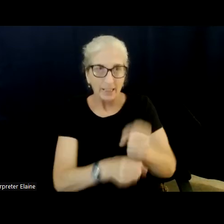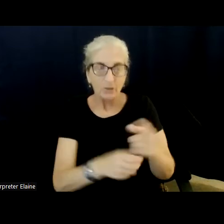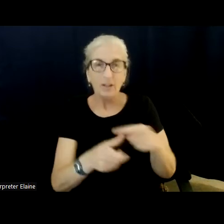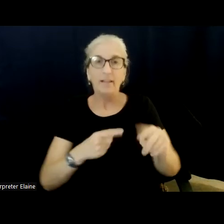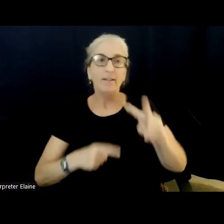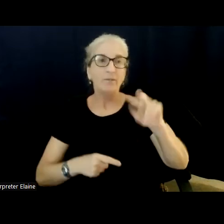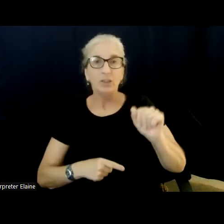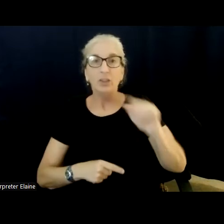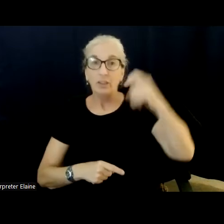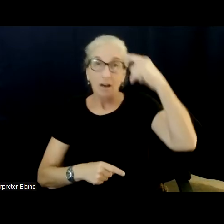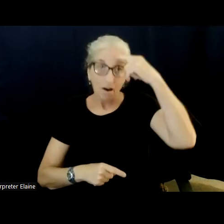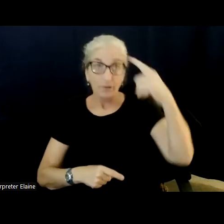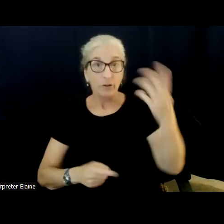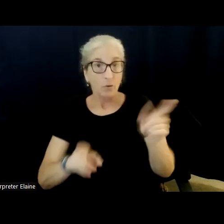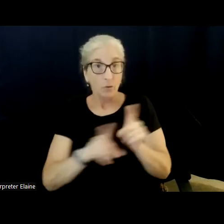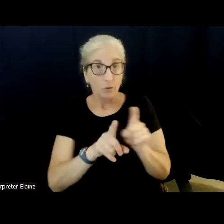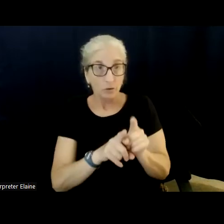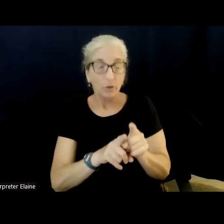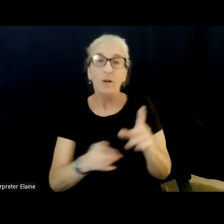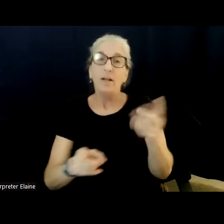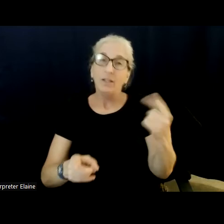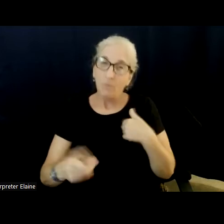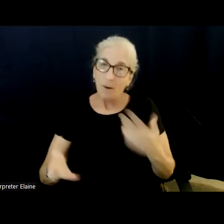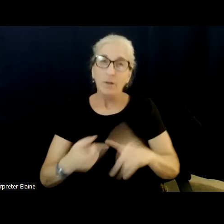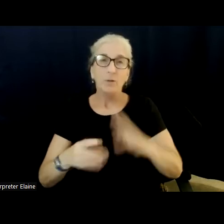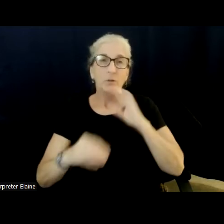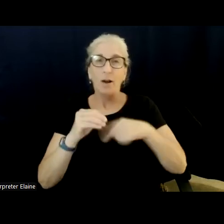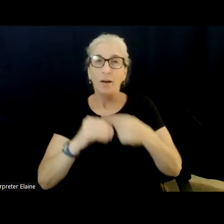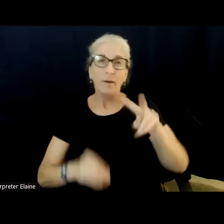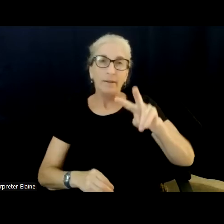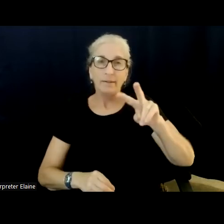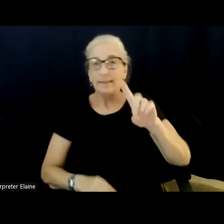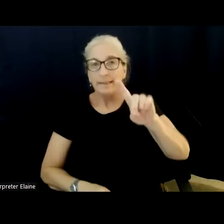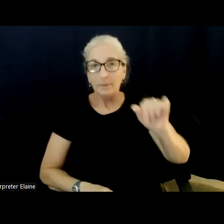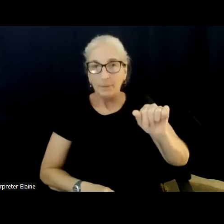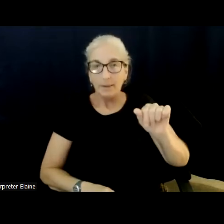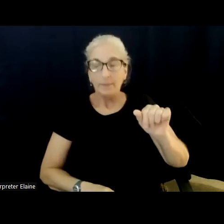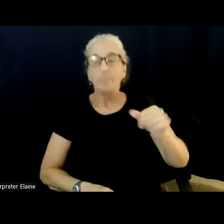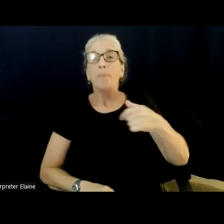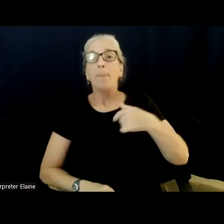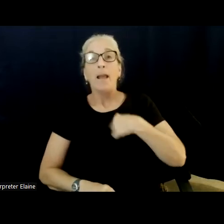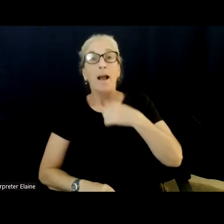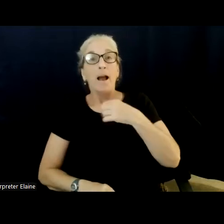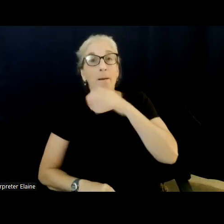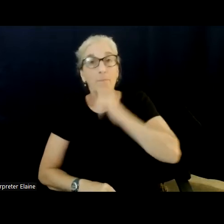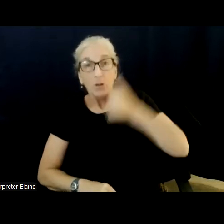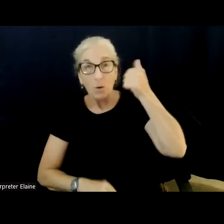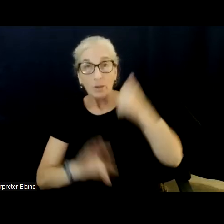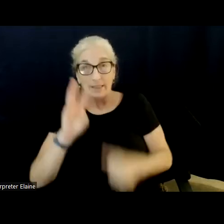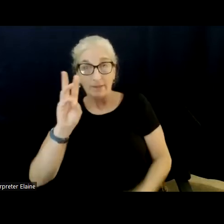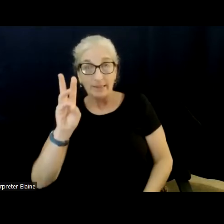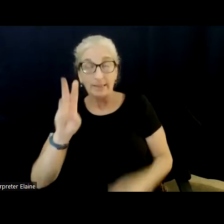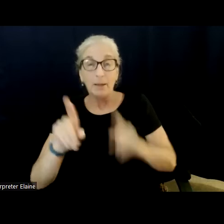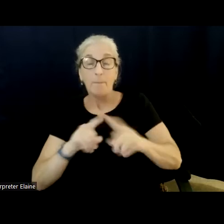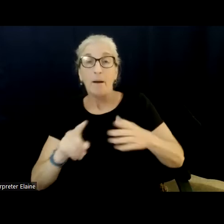disability. It's very personal to me. I'm the oldest of six, but my number two sister, Kathy, was born with an